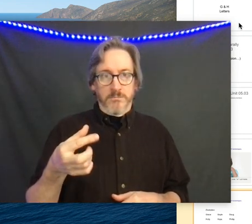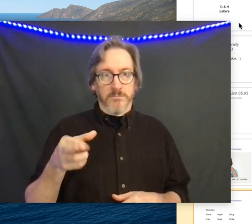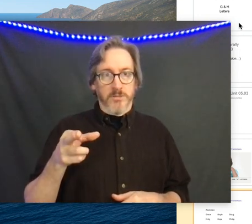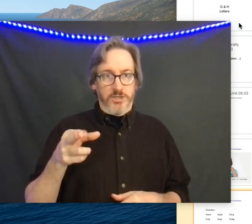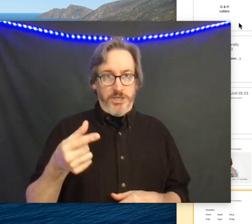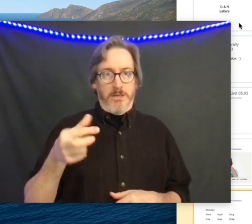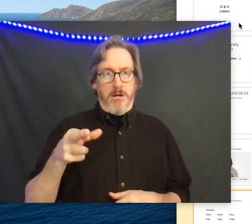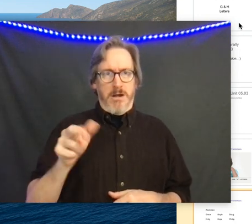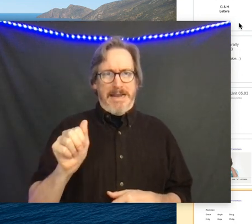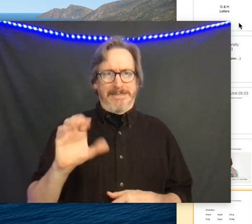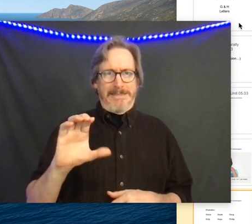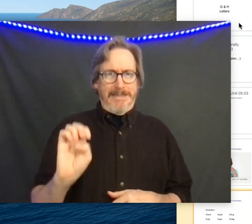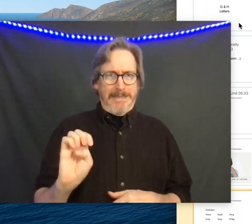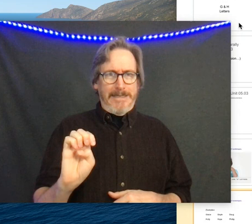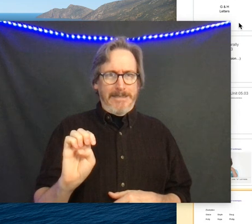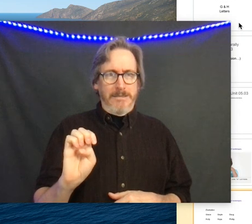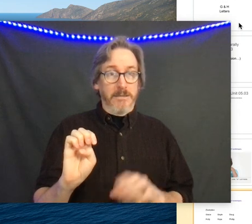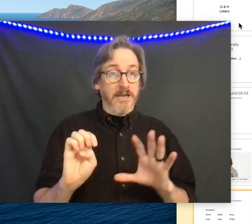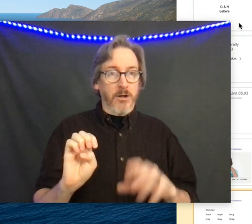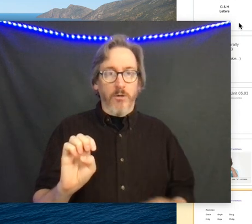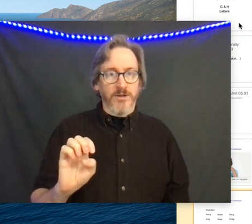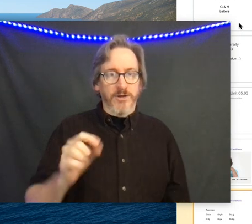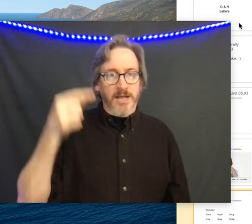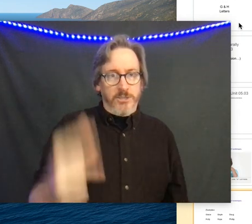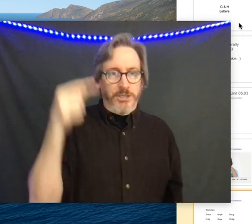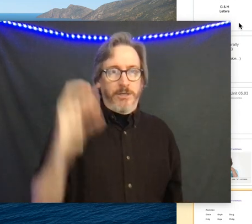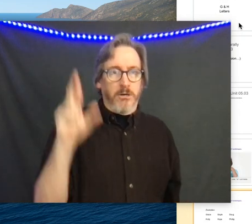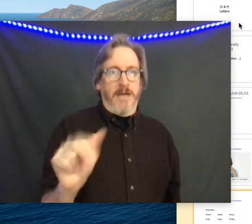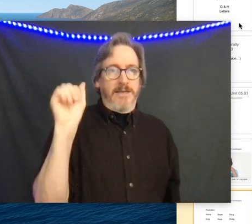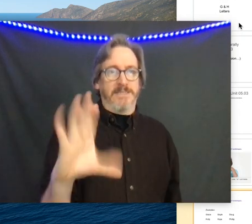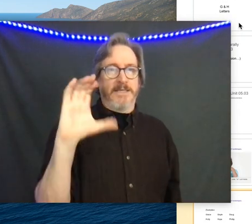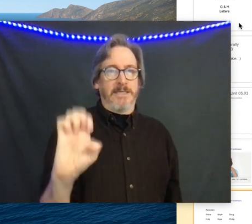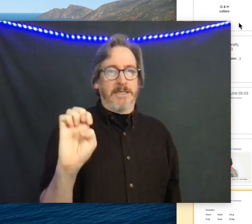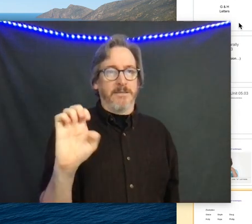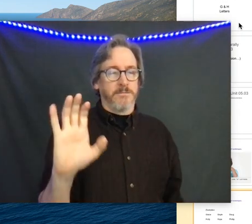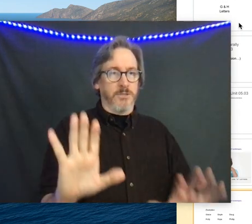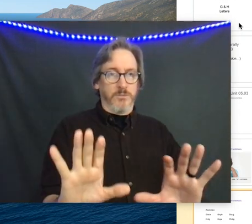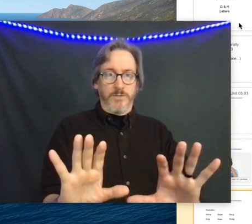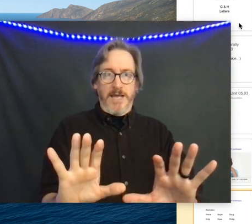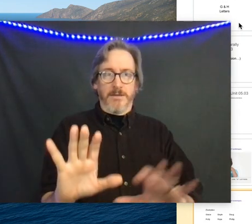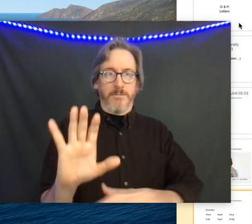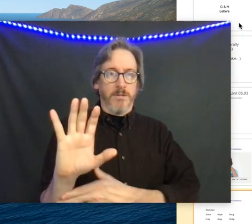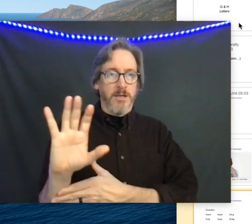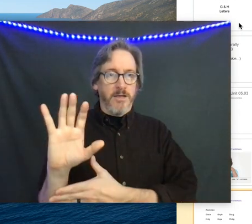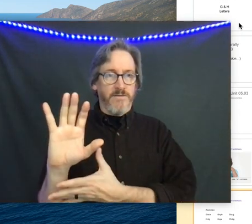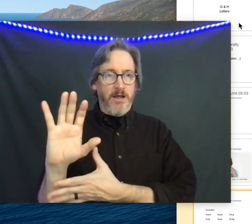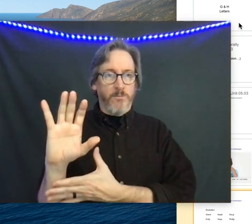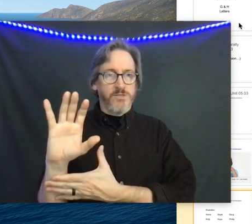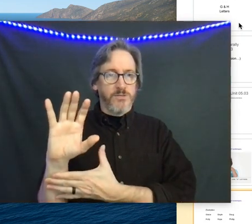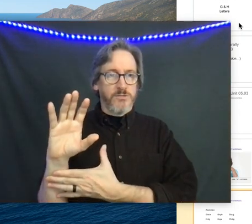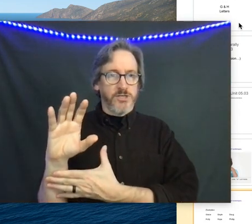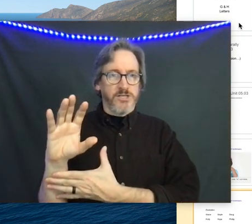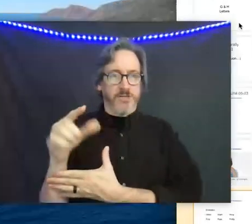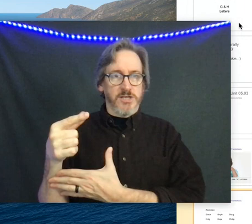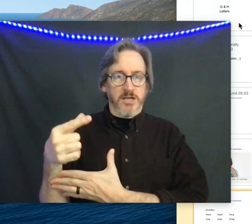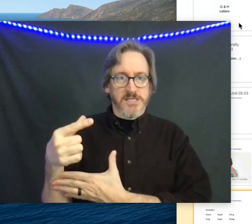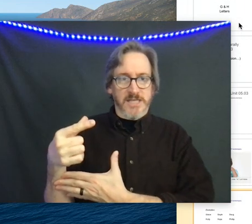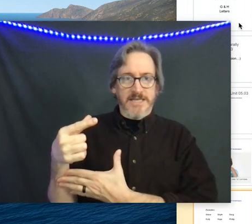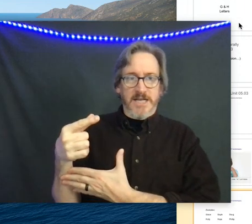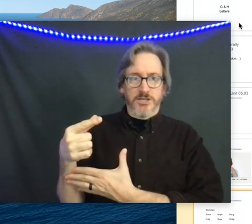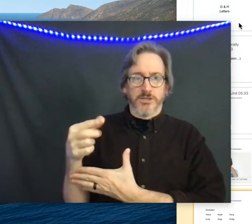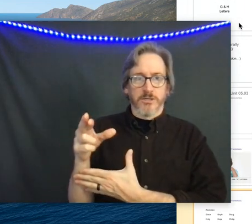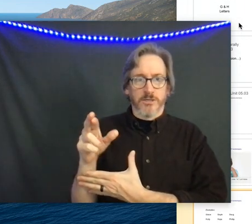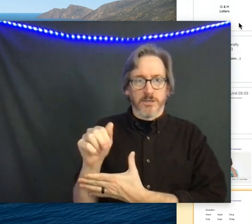g-r-a-c-e and hopefully you're not g-r-a-c-e don't do that if it helps just a